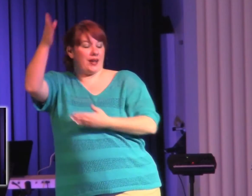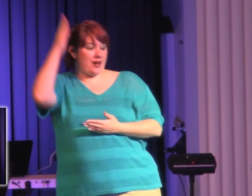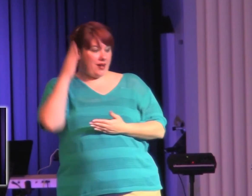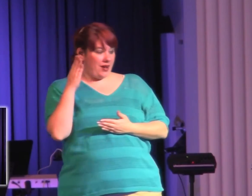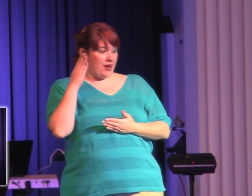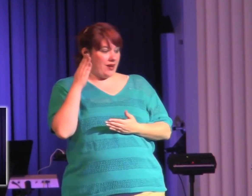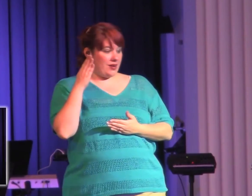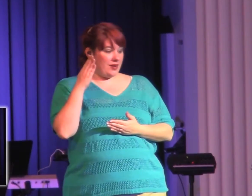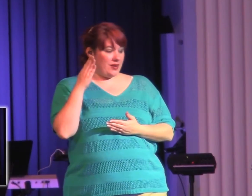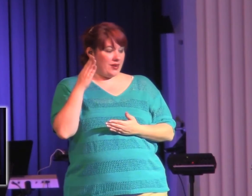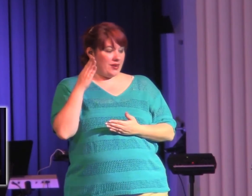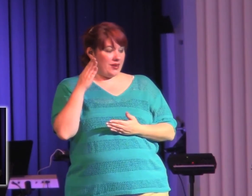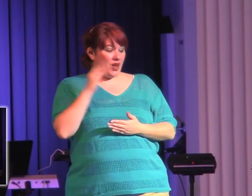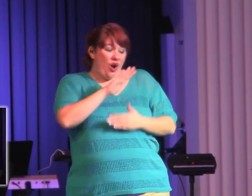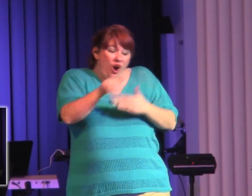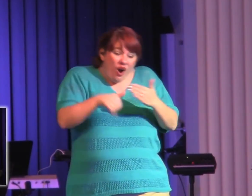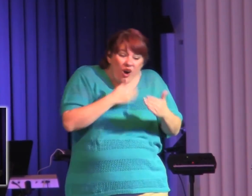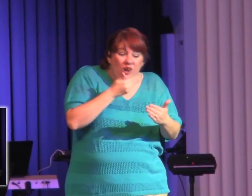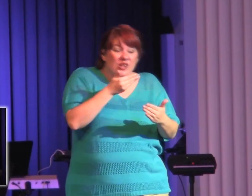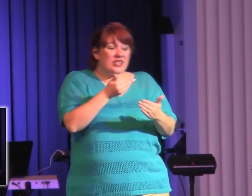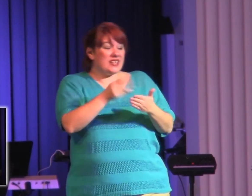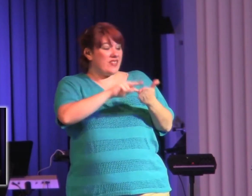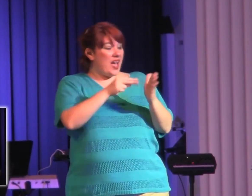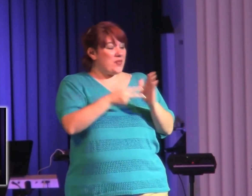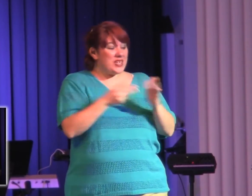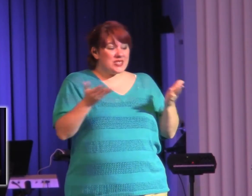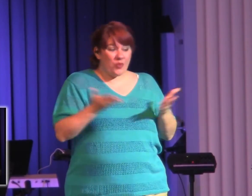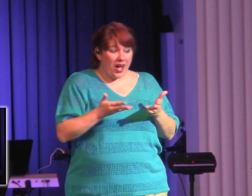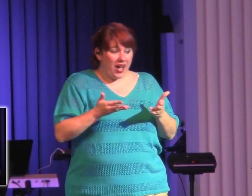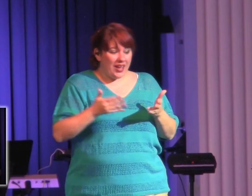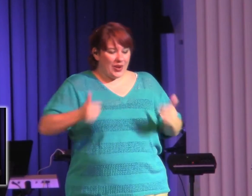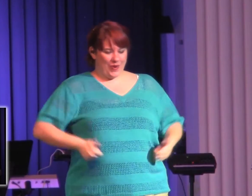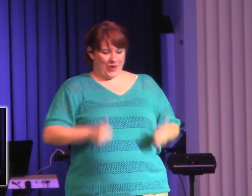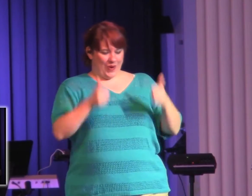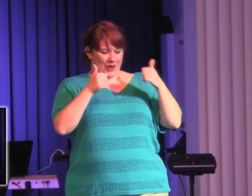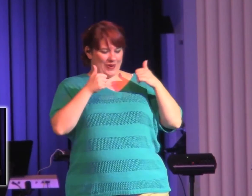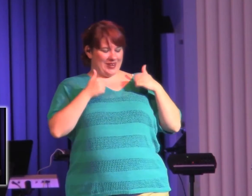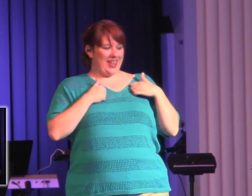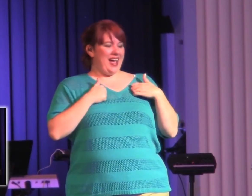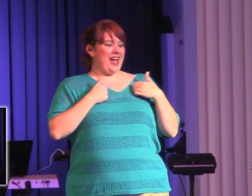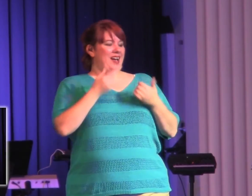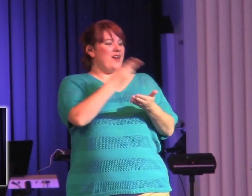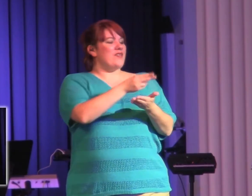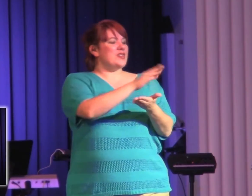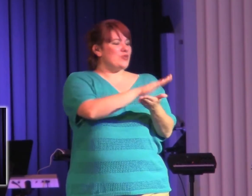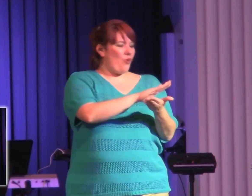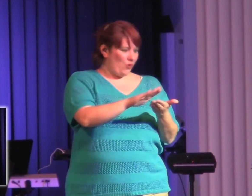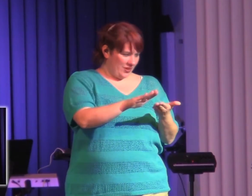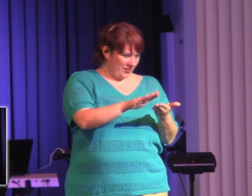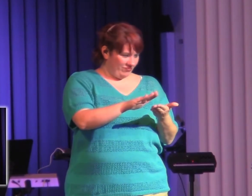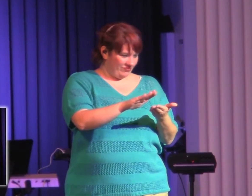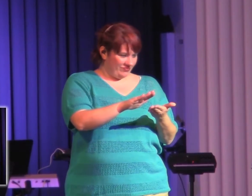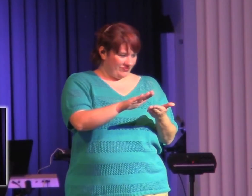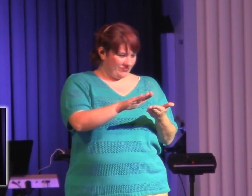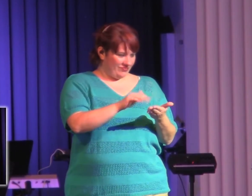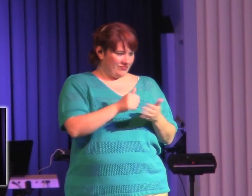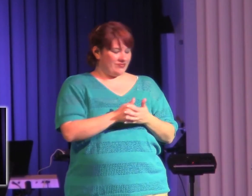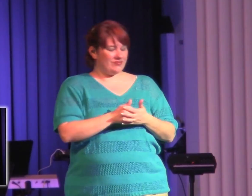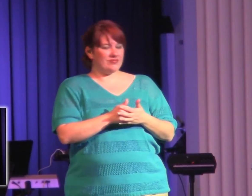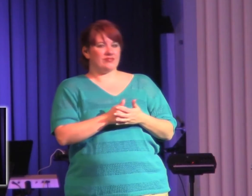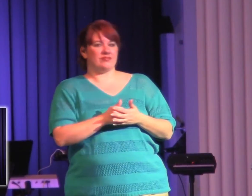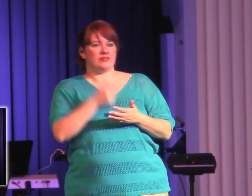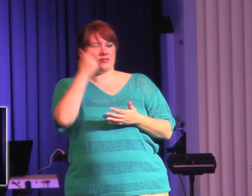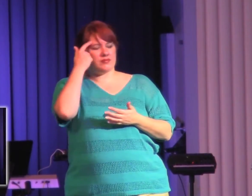adds up to you and I living a holy life. There's no getting around it. I would love to say that there's something